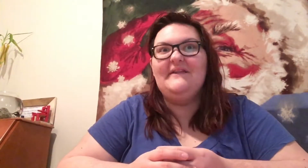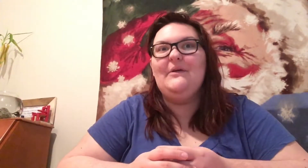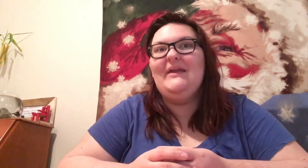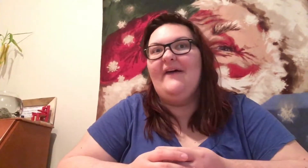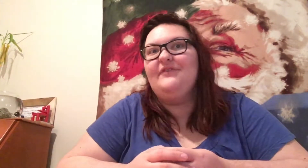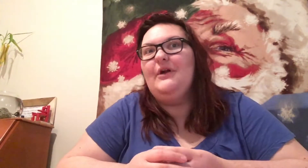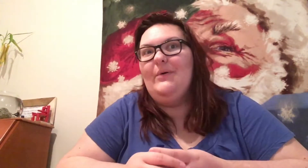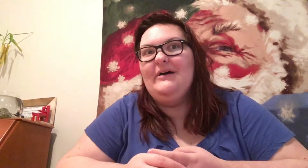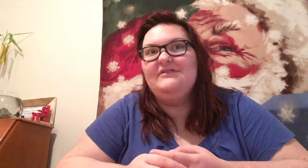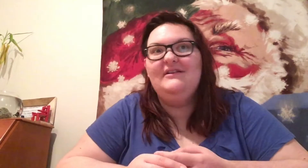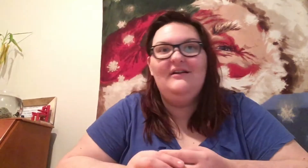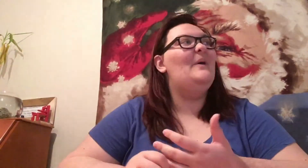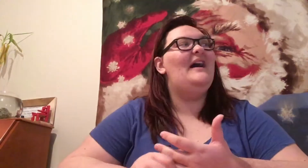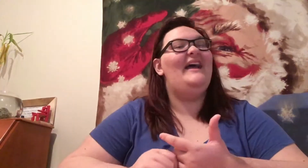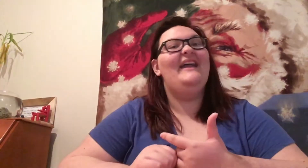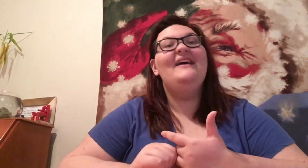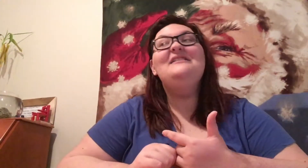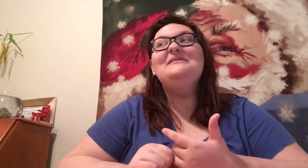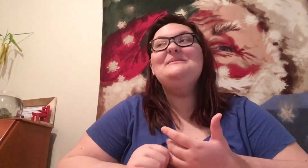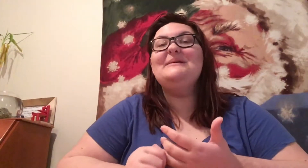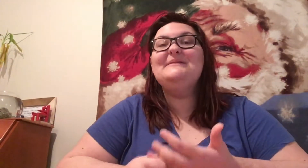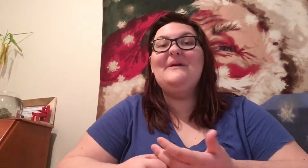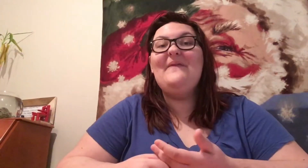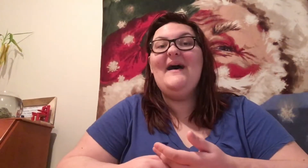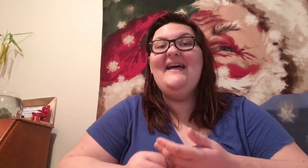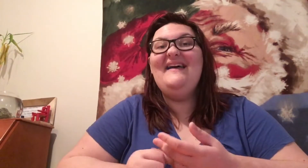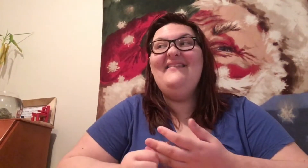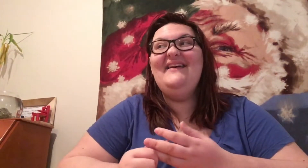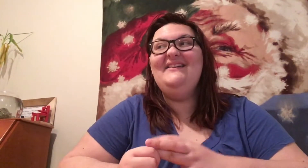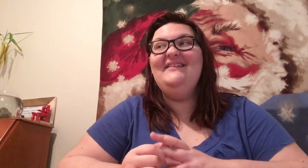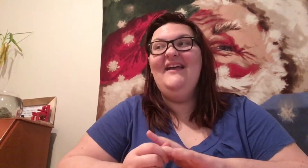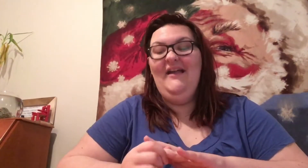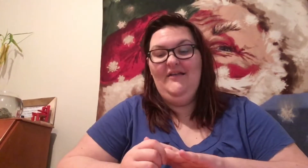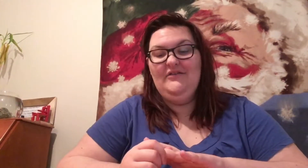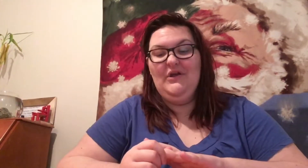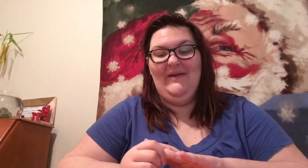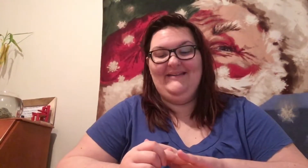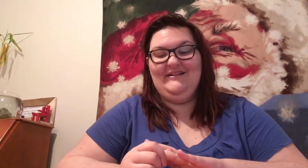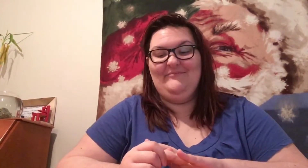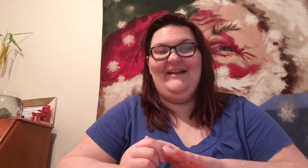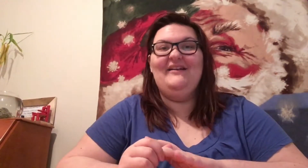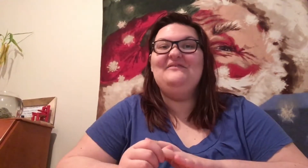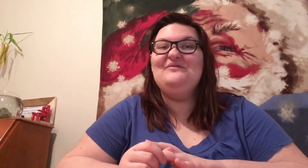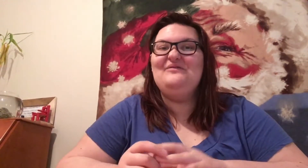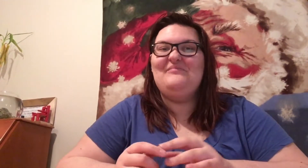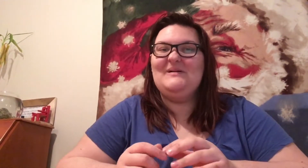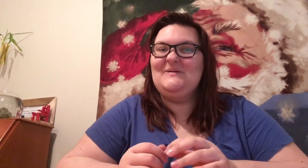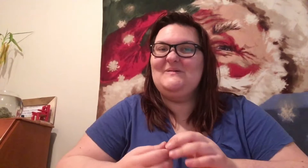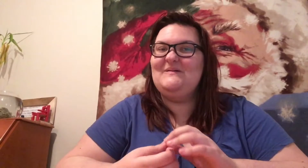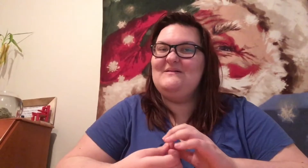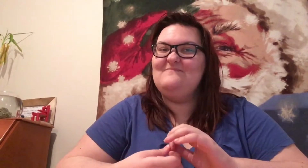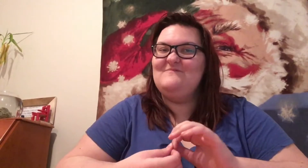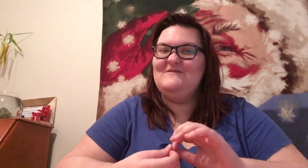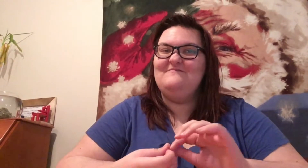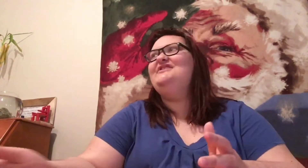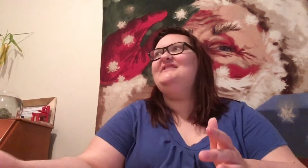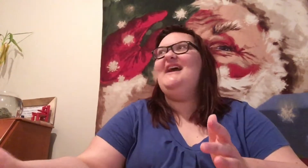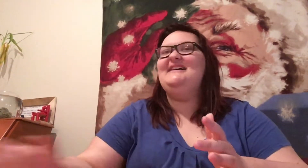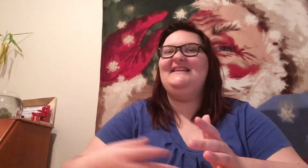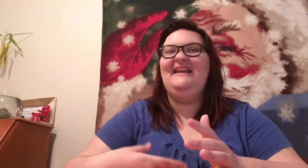Saying that we have to go out. So I texted her that and then no answer. like, oh, my God, mom. She's like asking